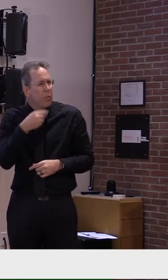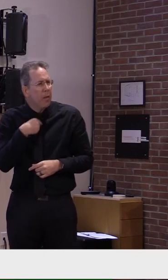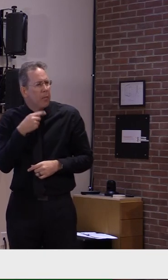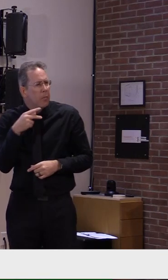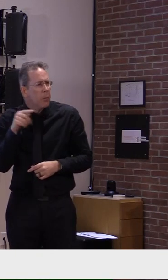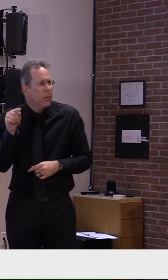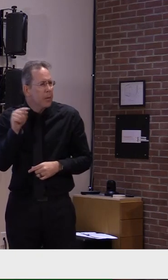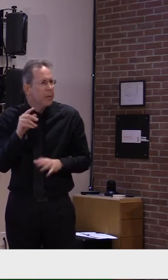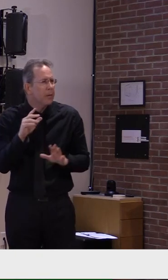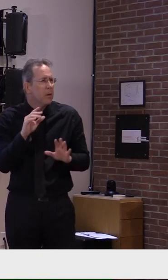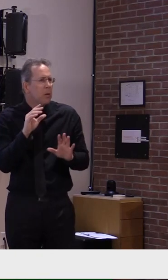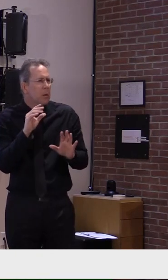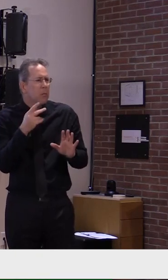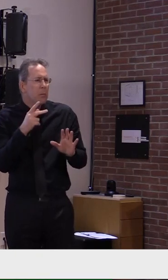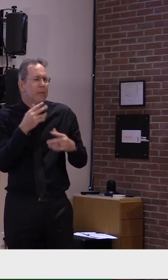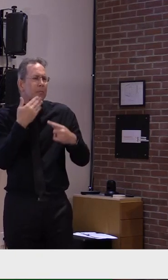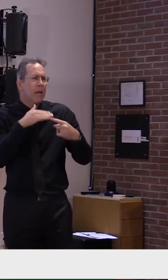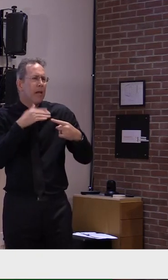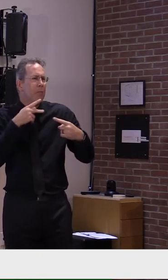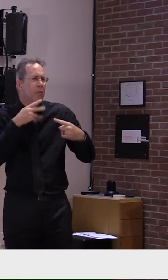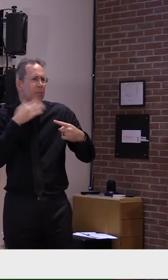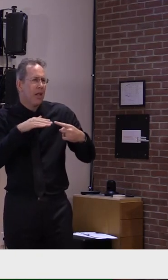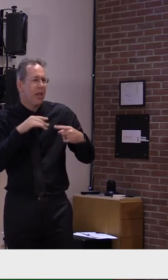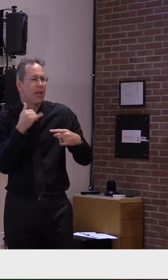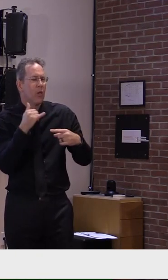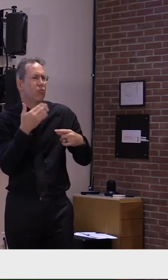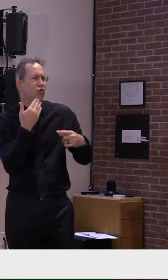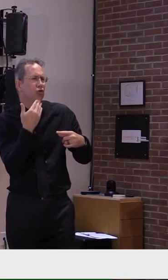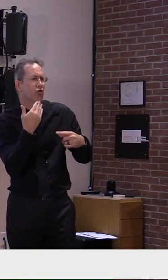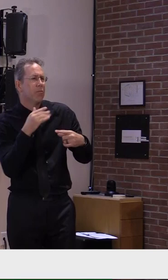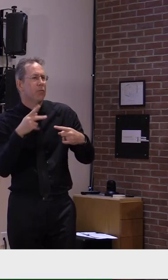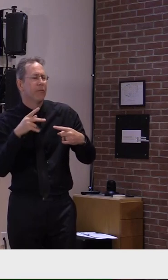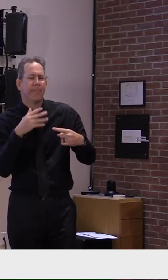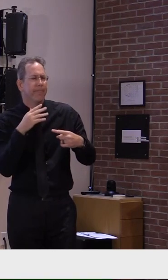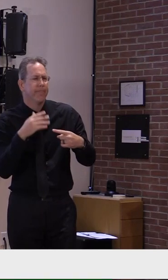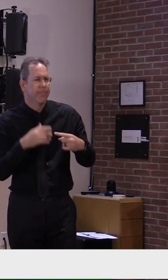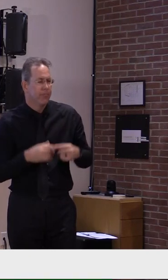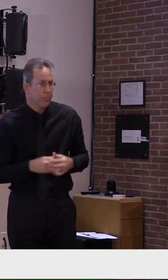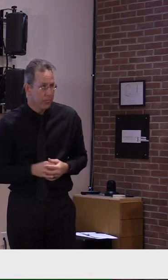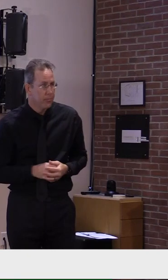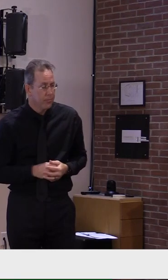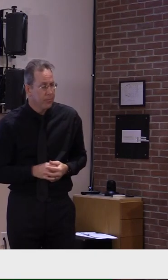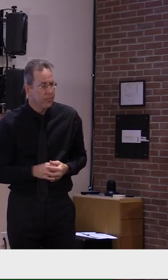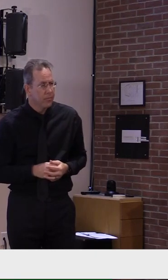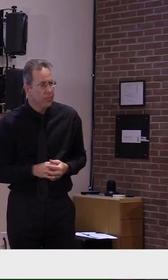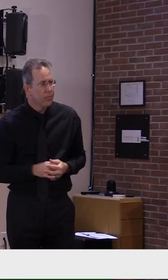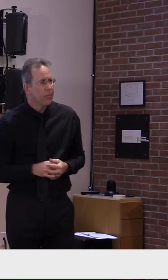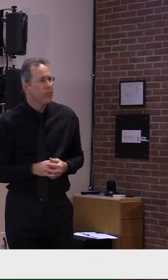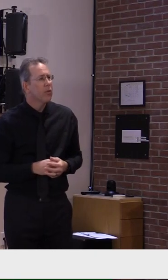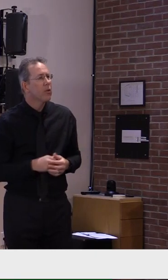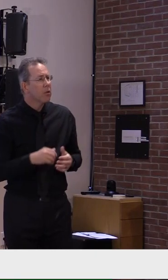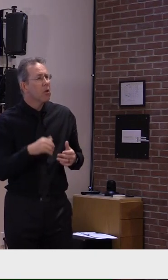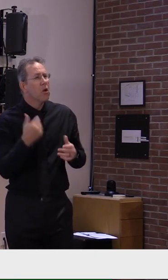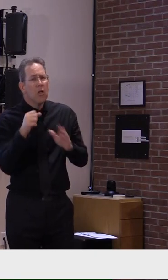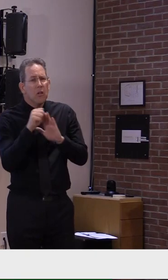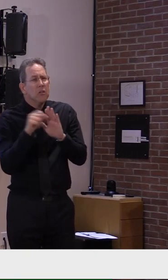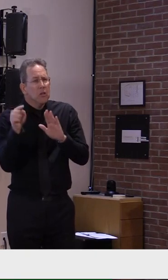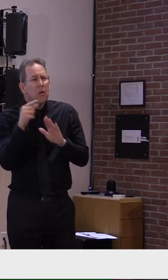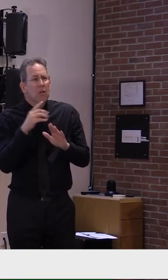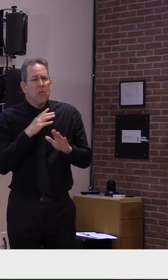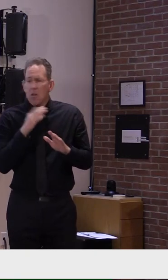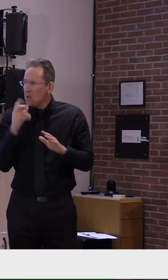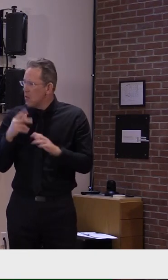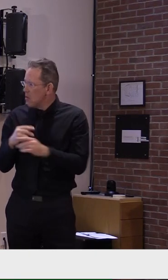parts of our region, parts of our state that aren't being hit as hard as others, but we are seeing a significant impact here in Vermont. And again, something we need to